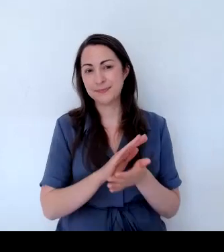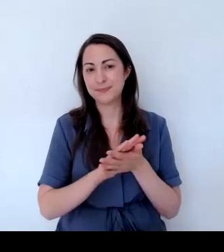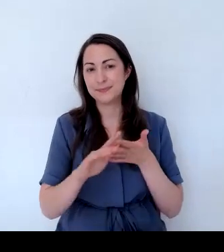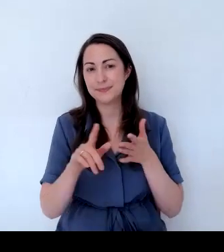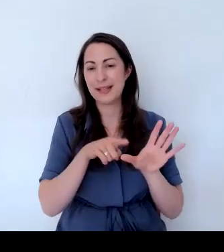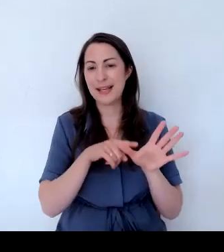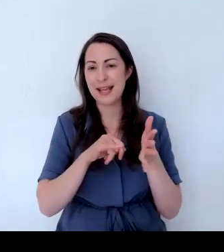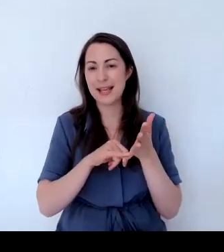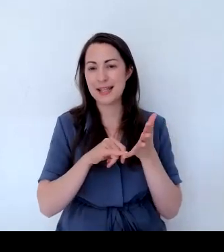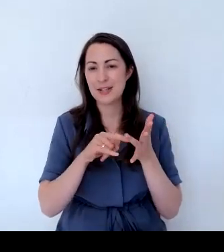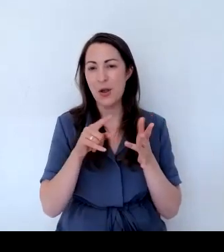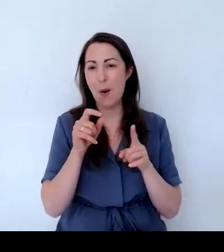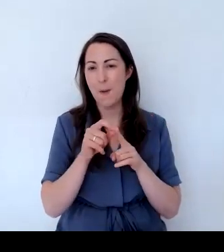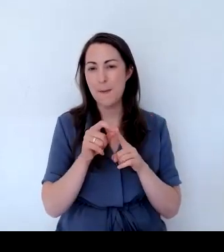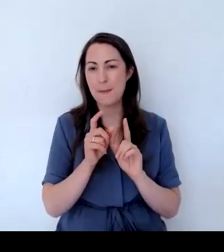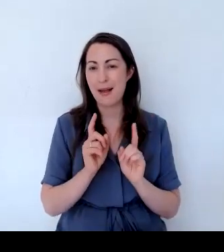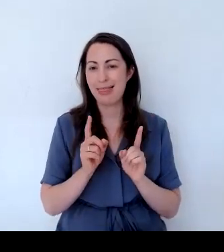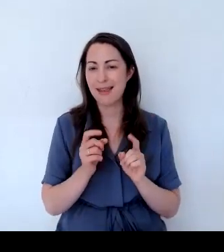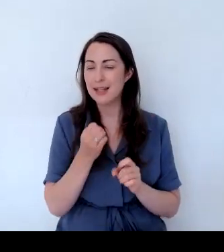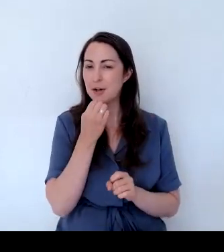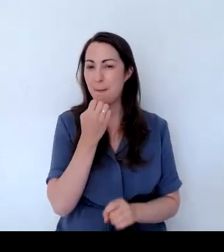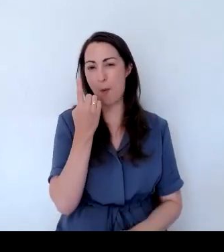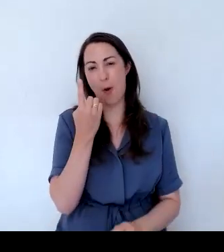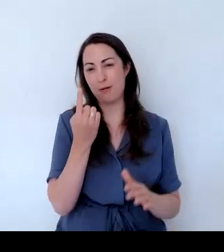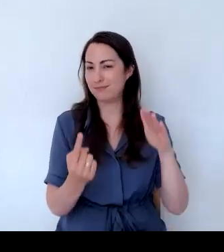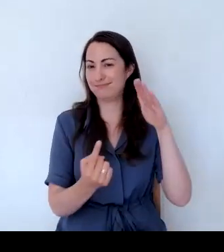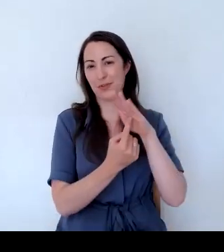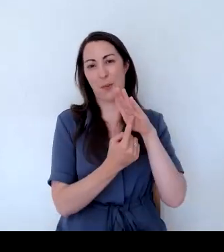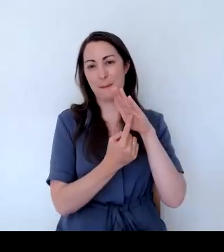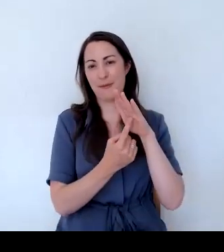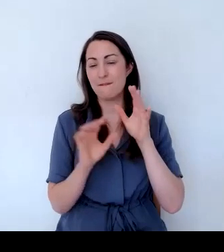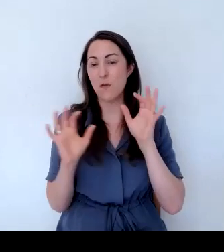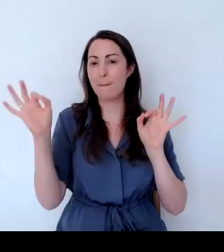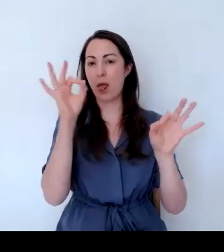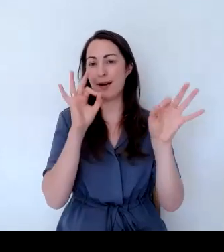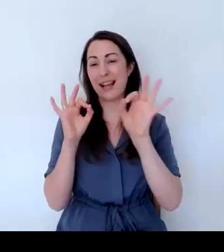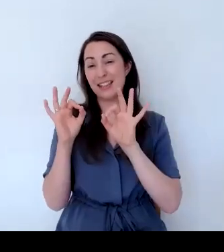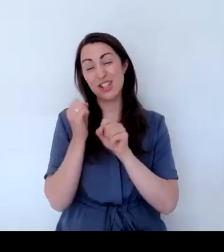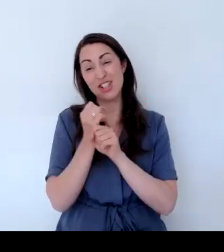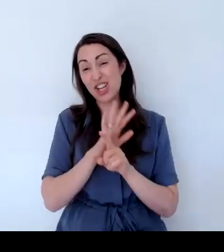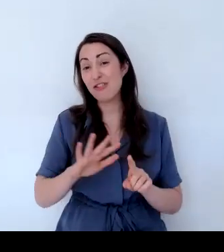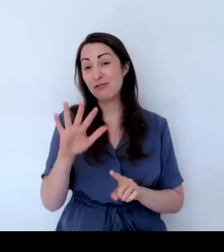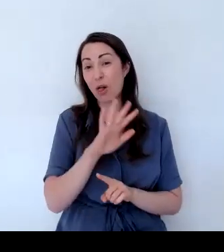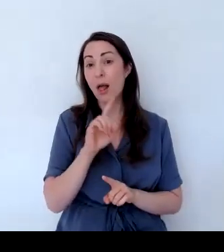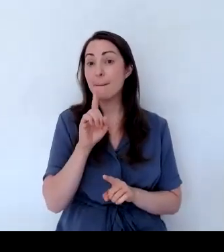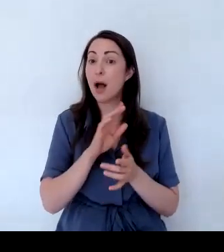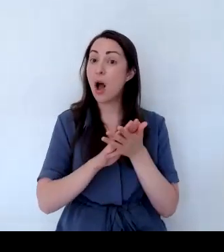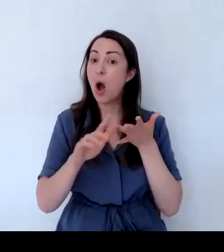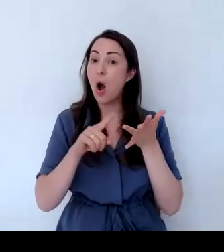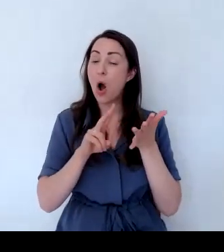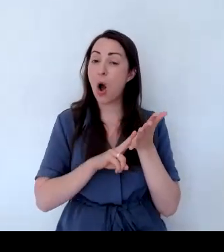one for pollinators generally, but in terms of hoverflies and pollinating insects